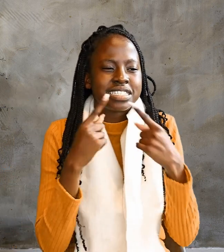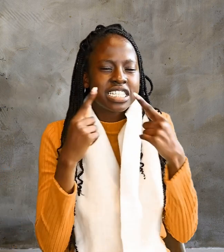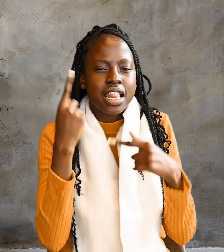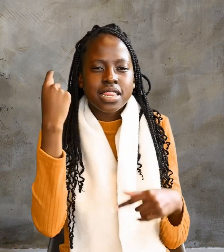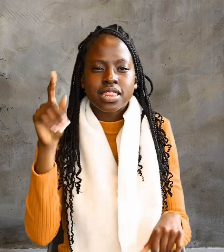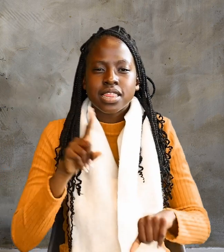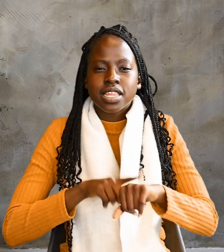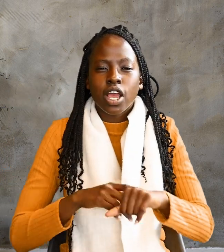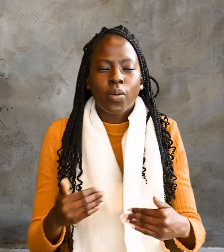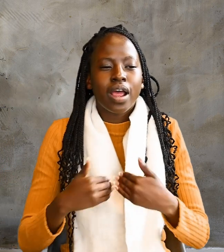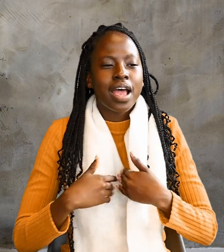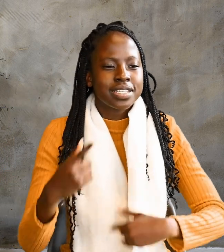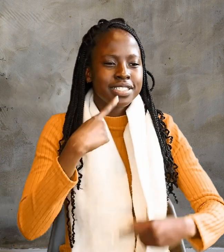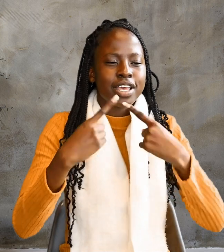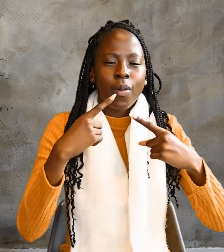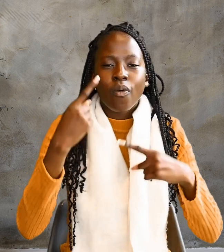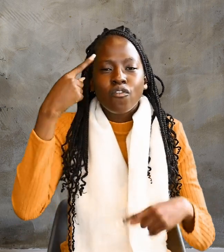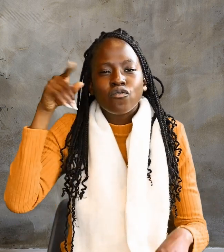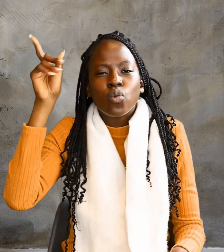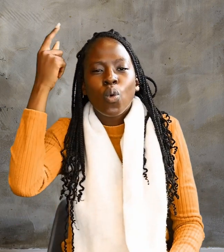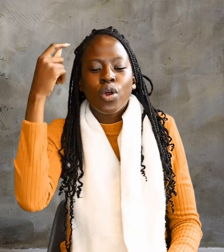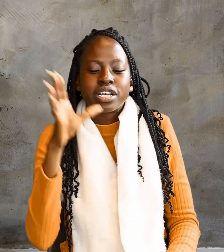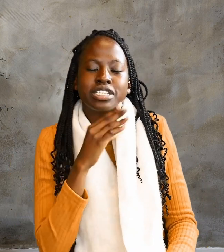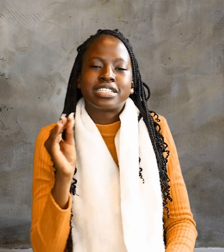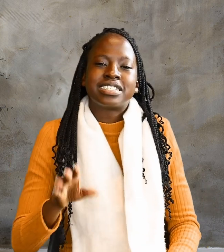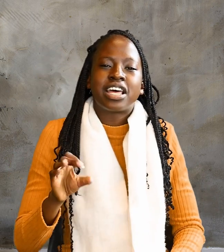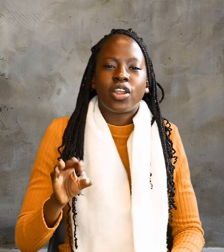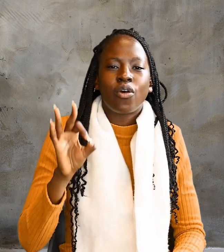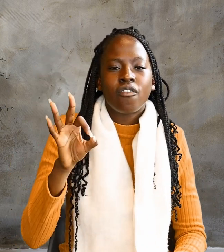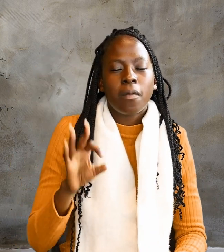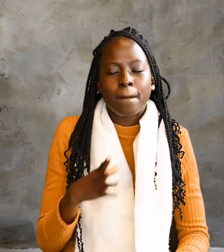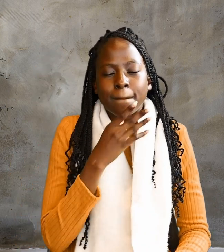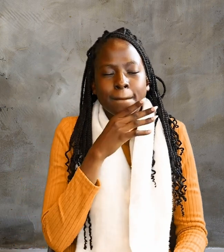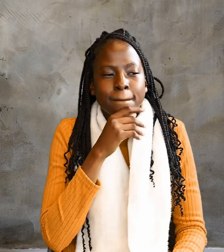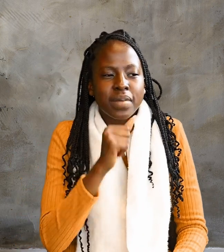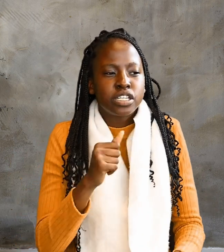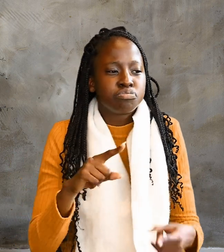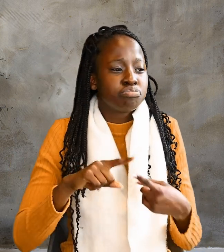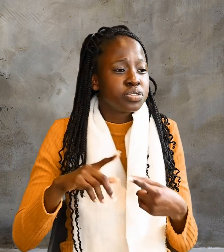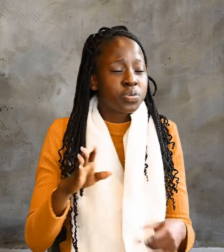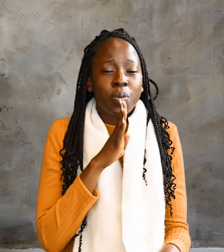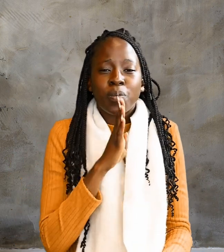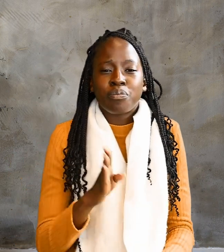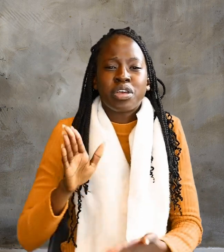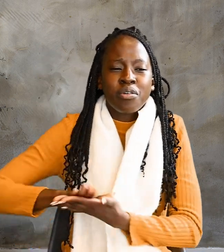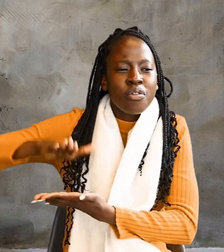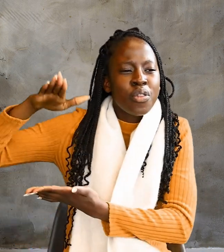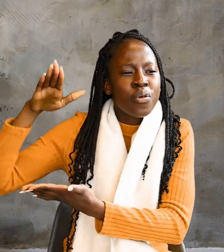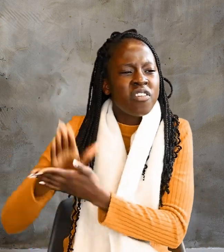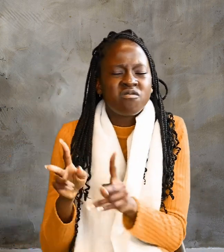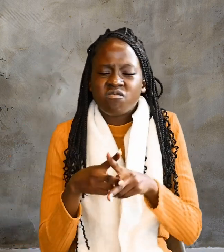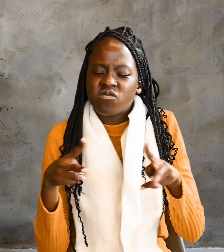has come for the Son of Man to be glorified. Very truly I tell you,